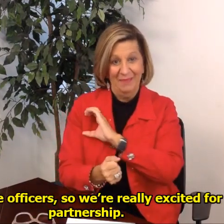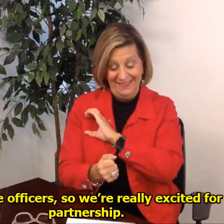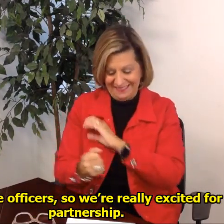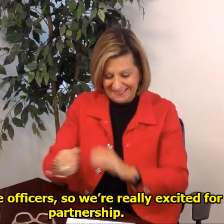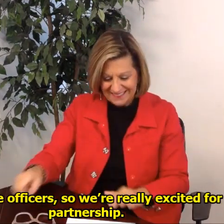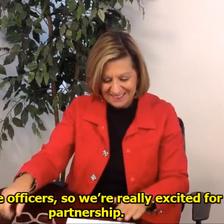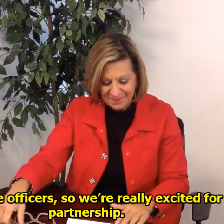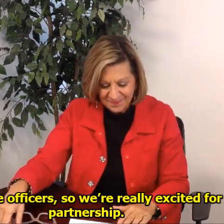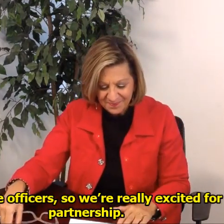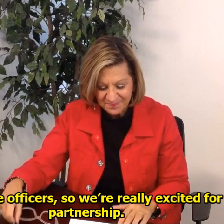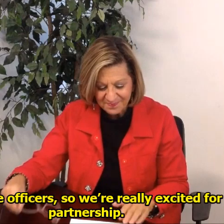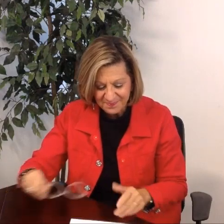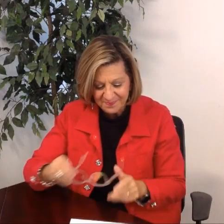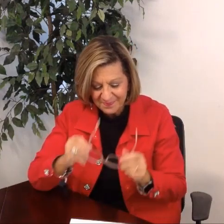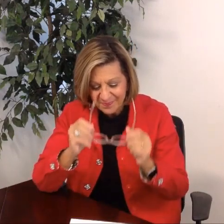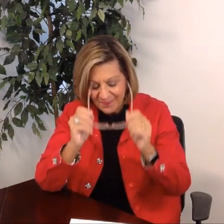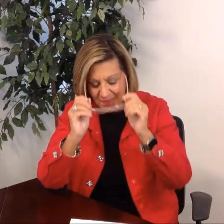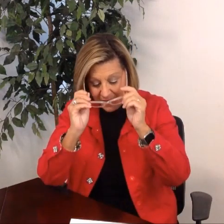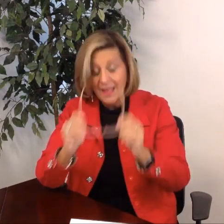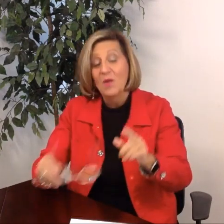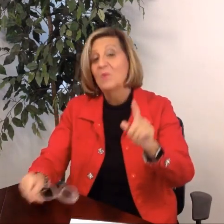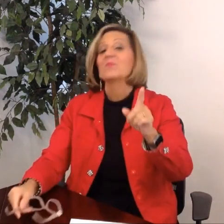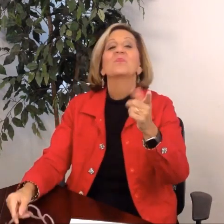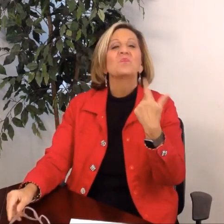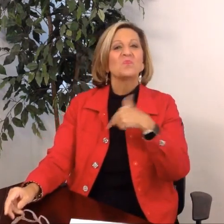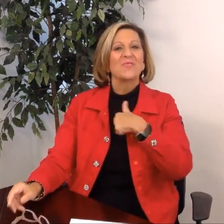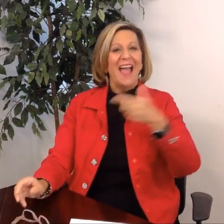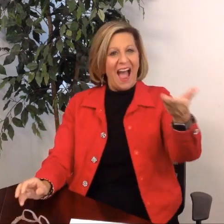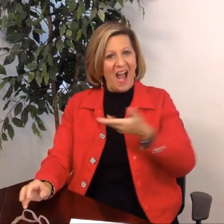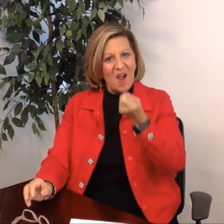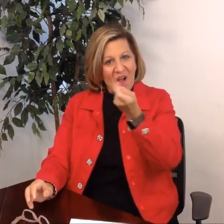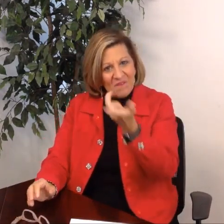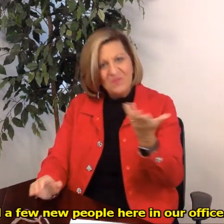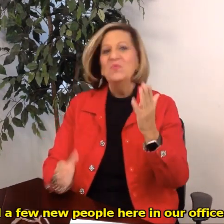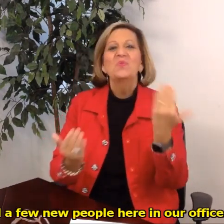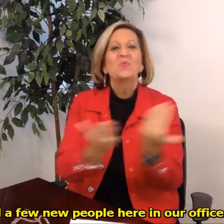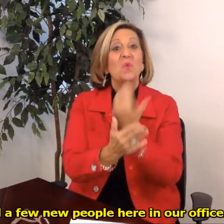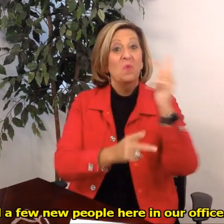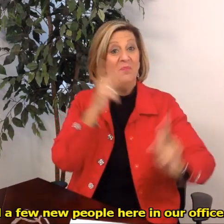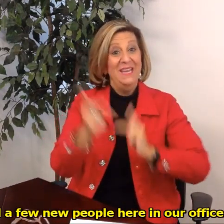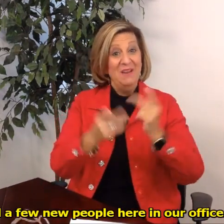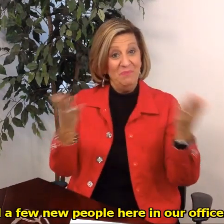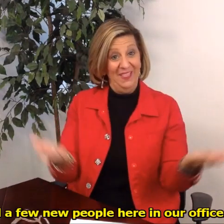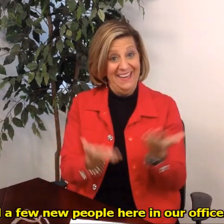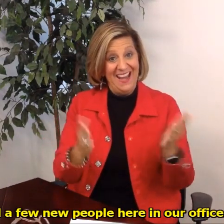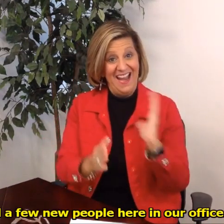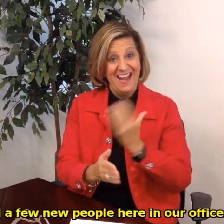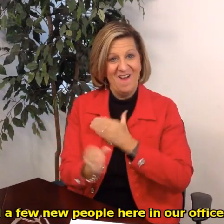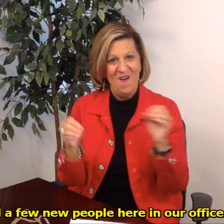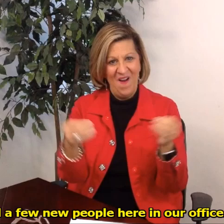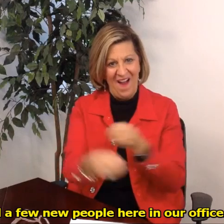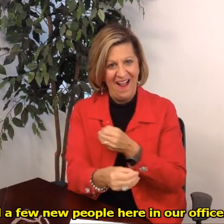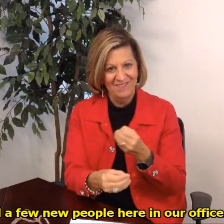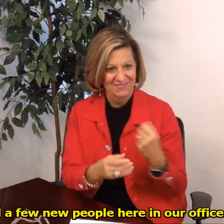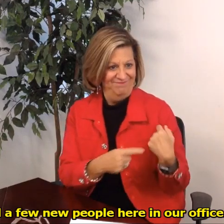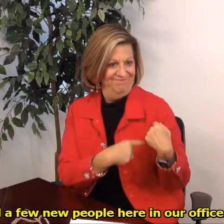for that partnership we hired a few new people here in our office